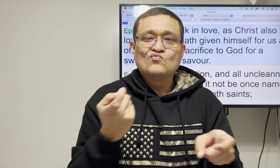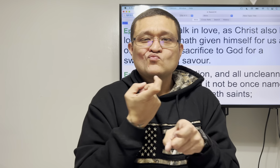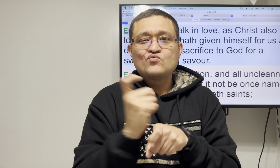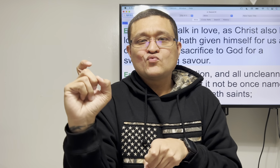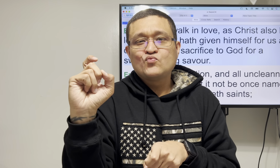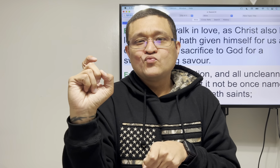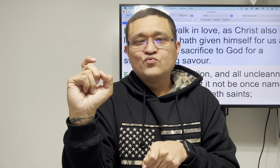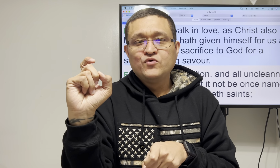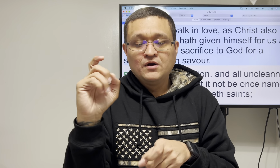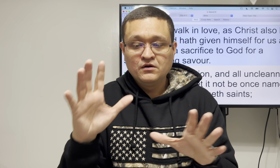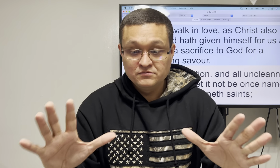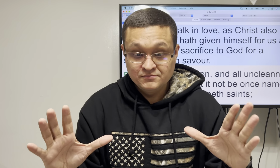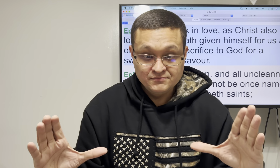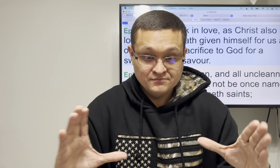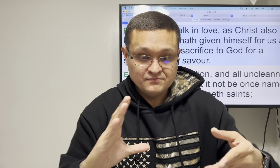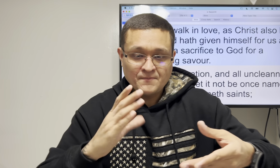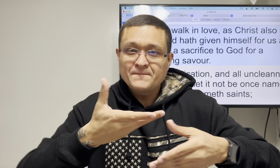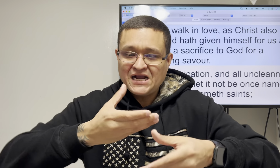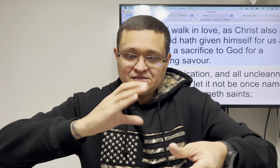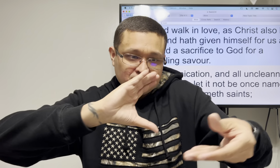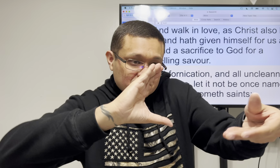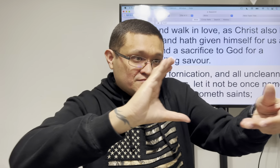and if you lose one oh no your whole puzzle's ruined